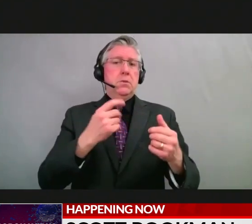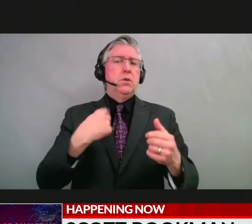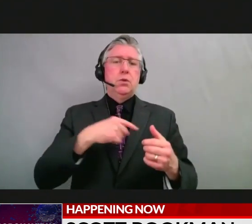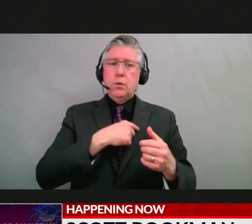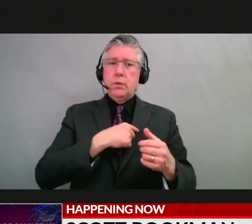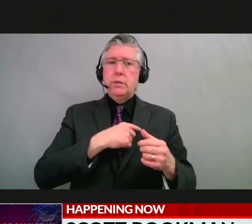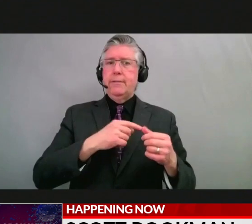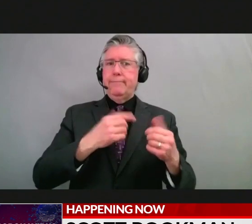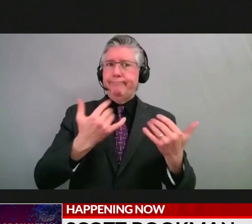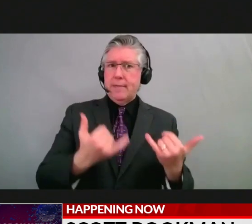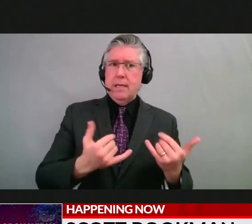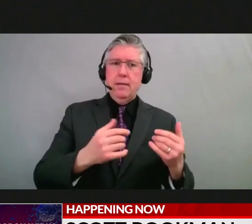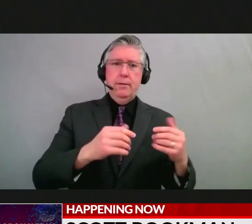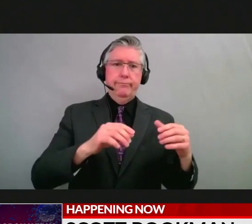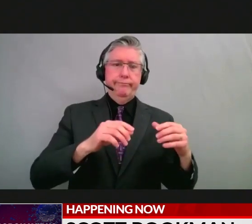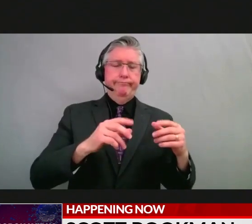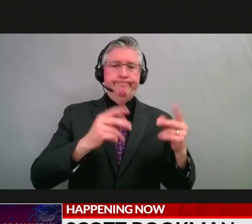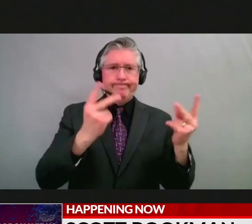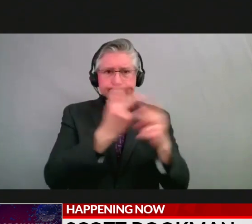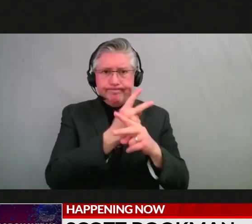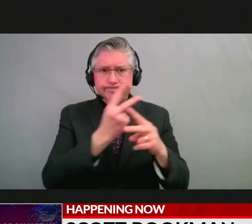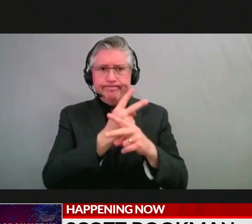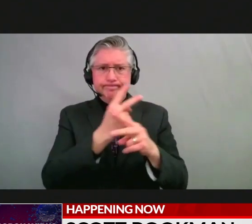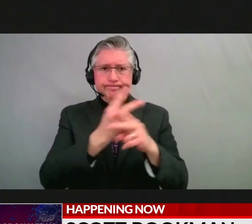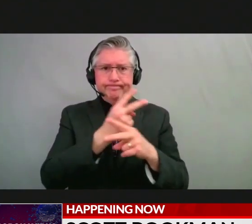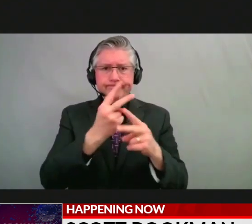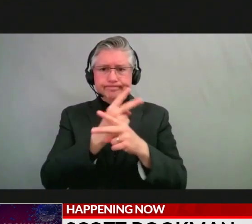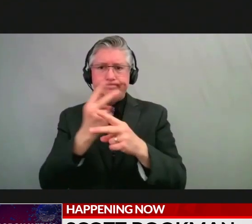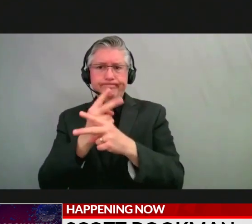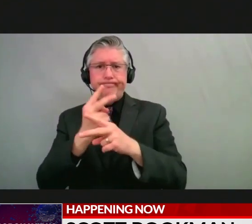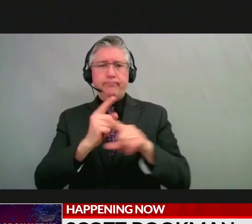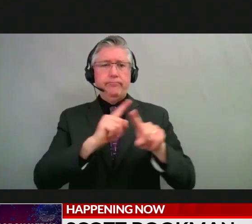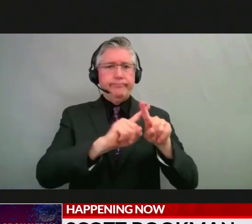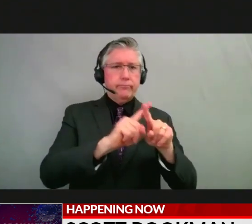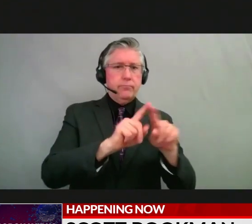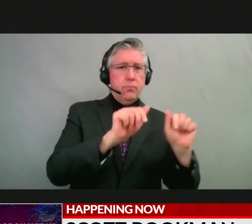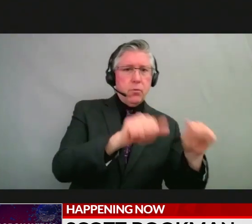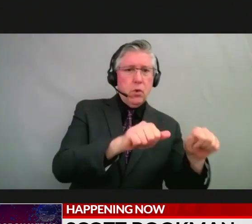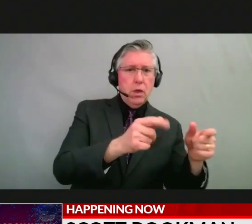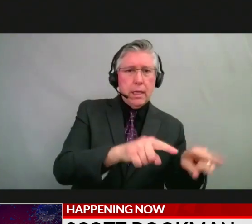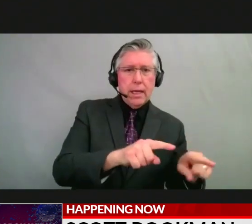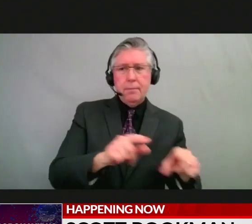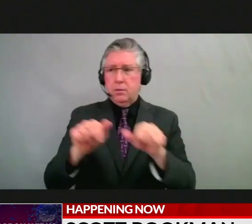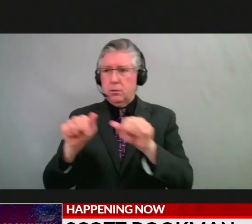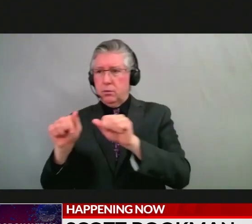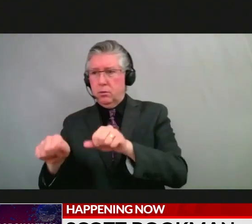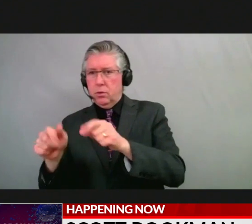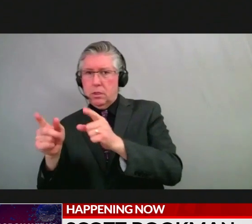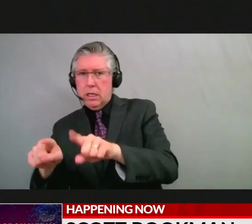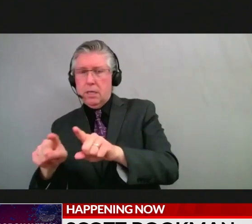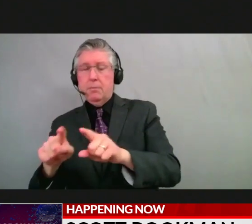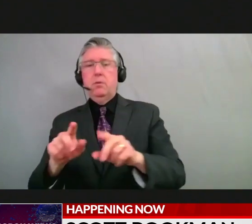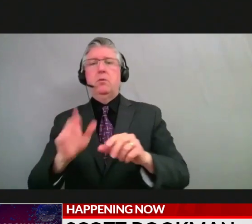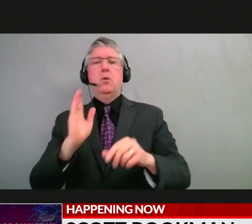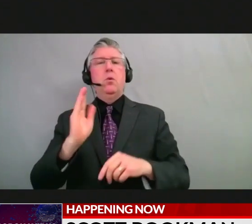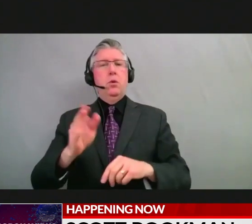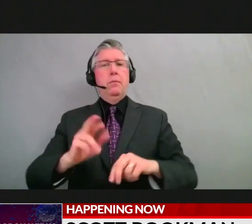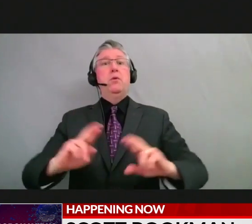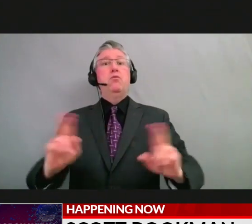scenarios so that we can respond to the right moment. And in the coming weeks, that right moment